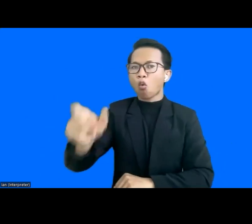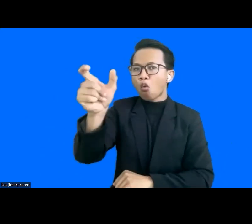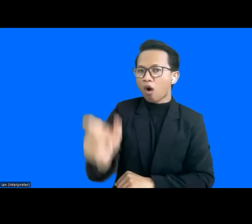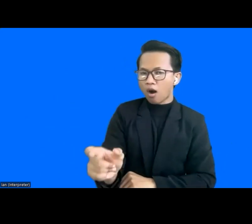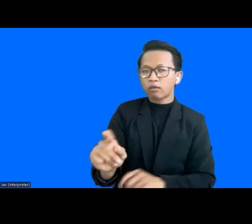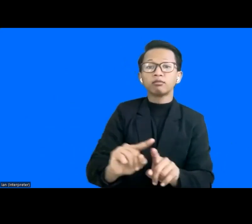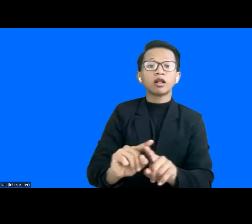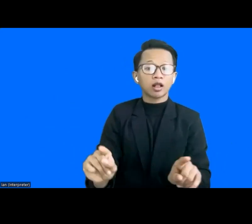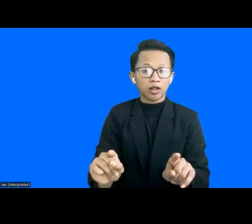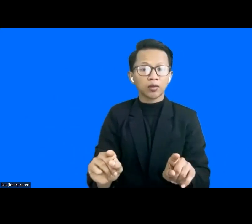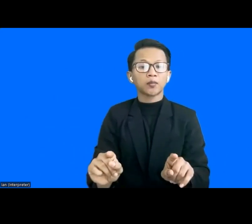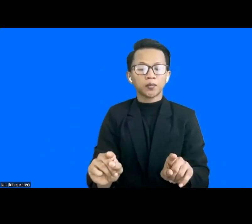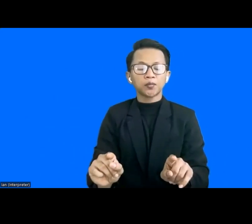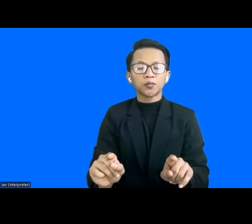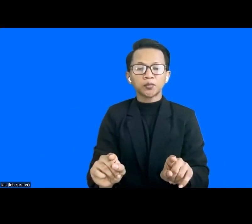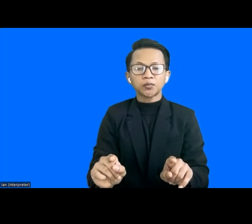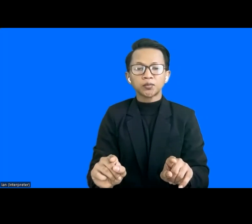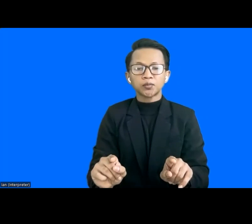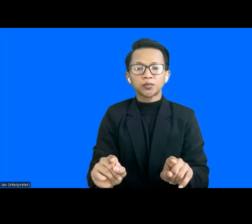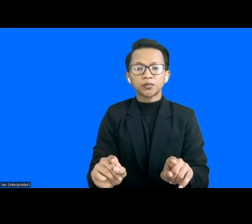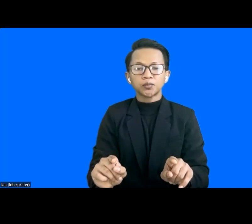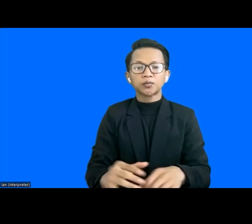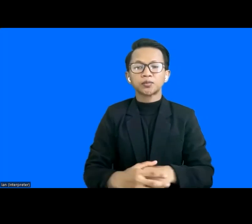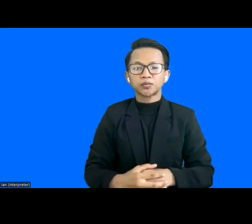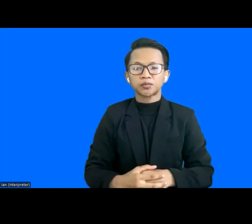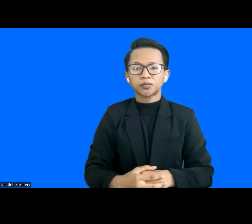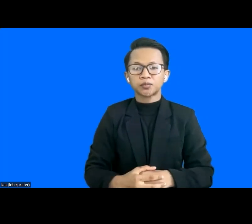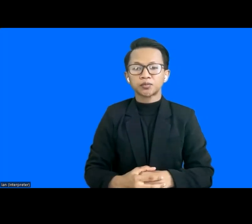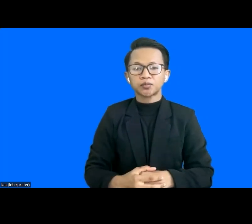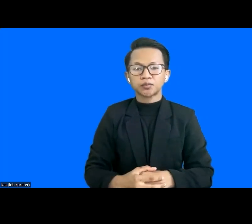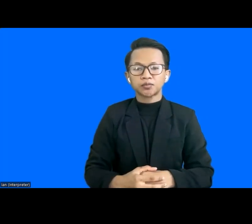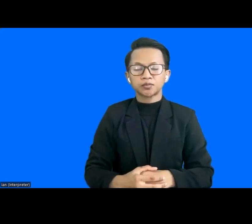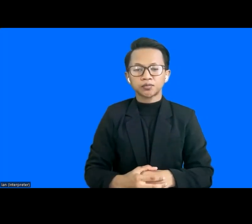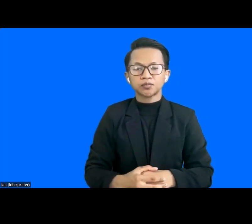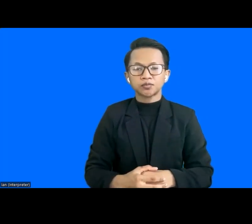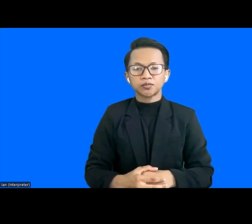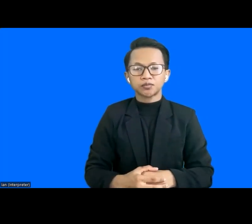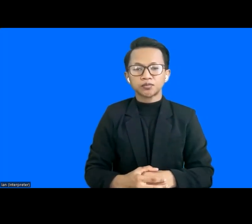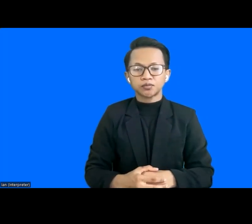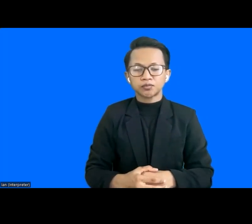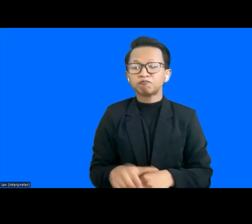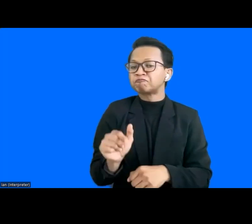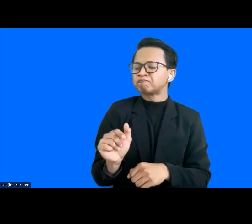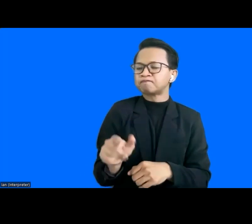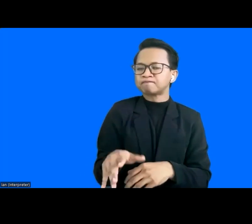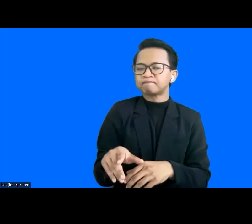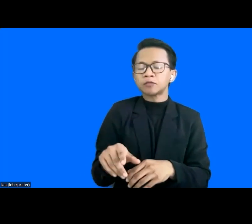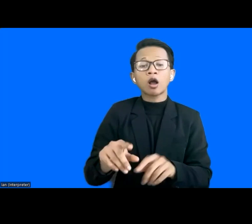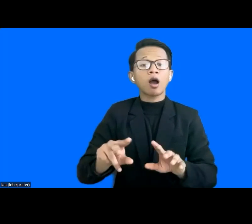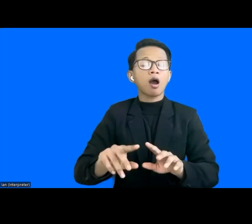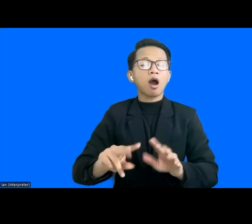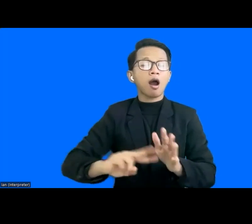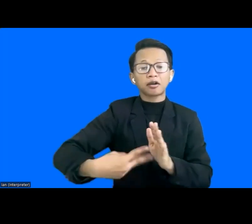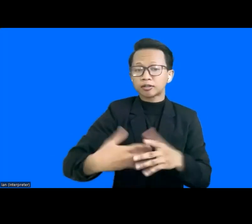36% of them are in employment. This proportion clearly holds that the company is still